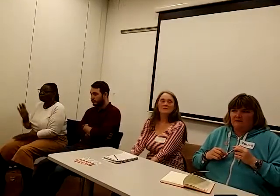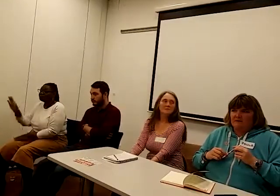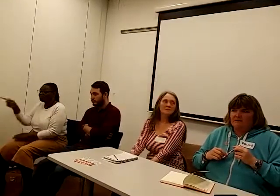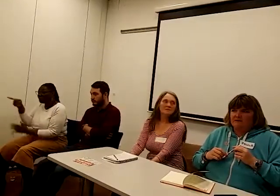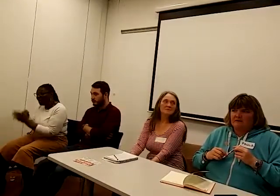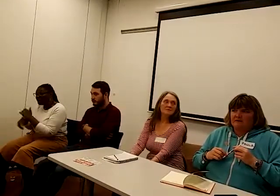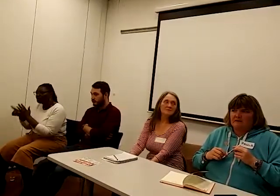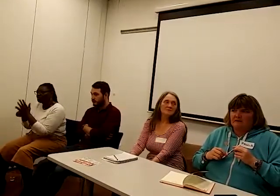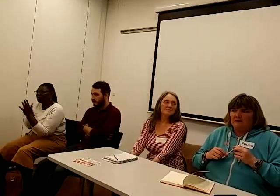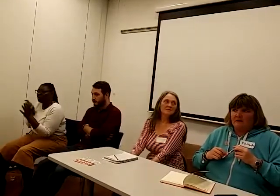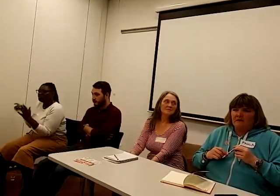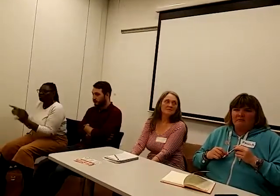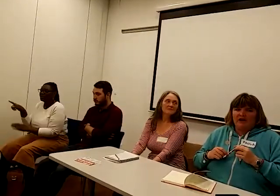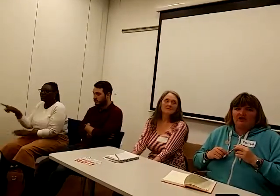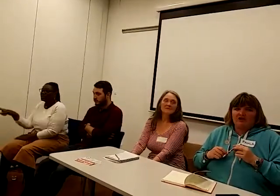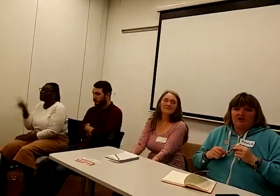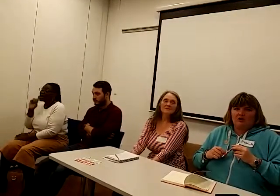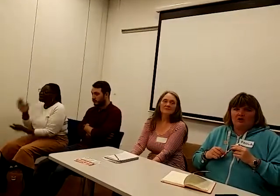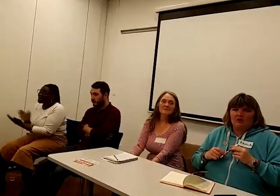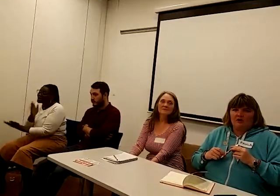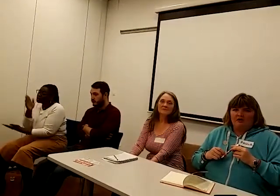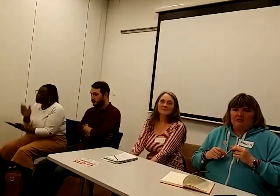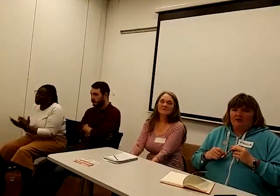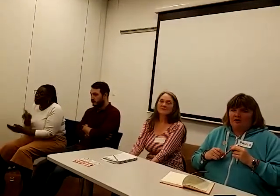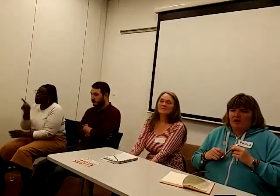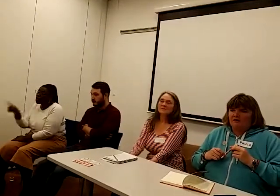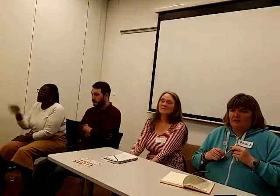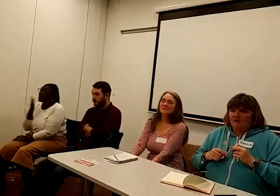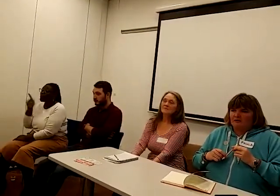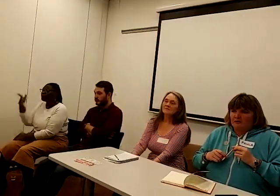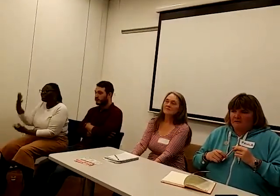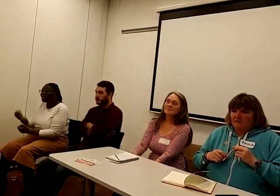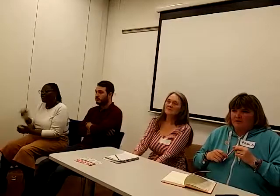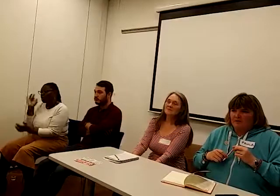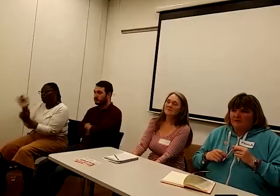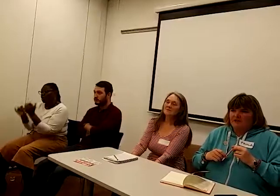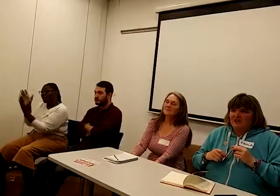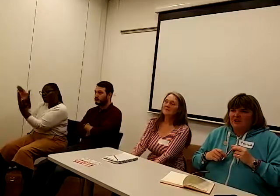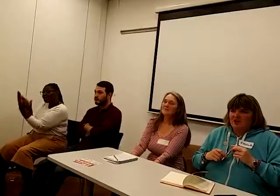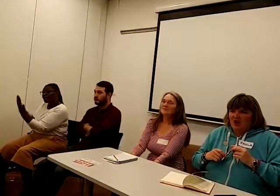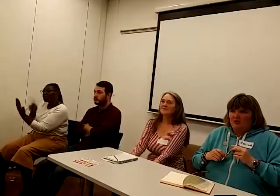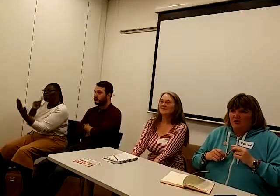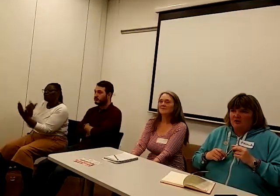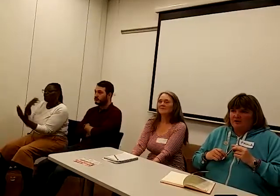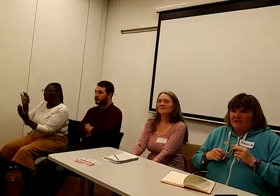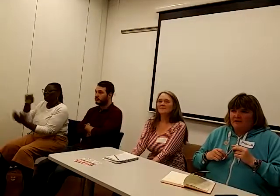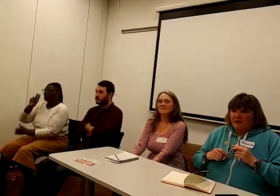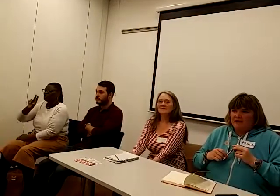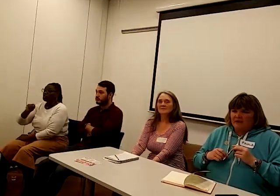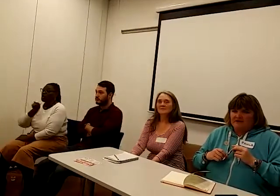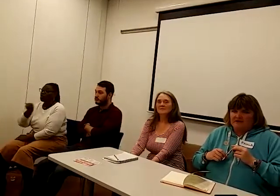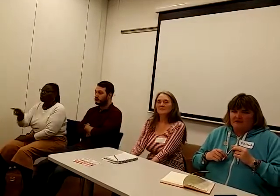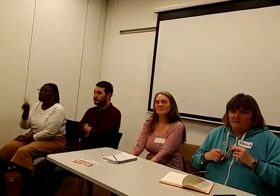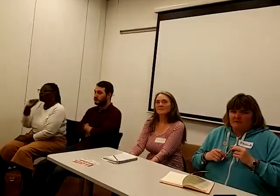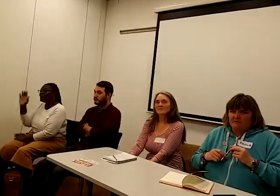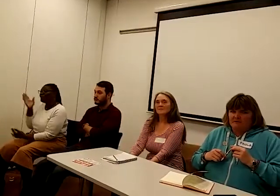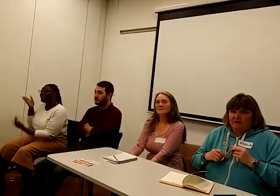universal credit. Make sure that when you get that online form, you tick no to them having access to your medical